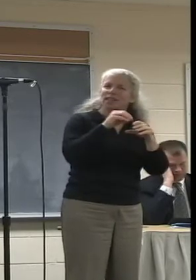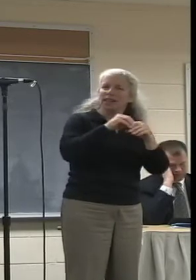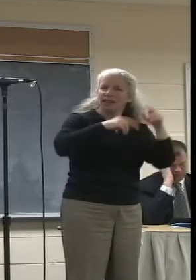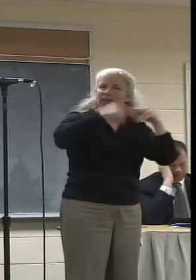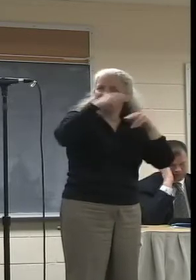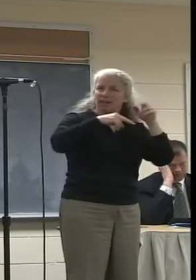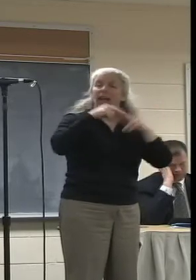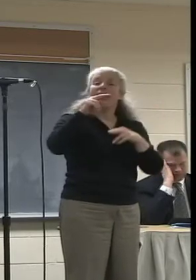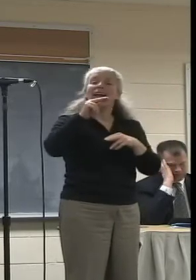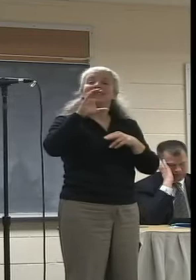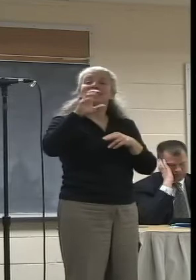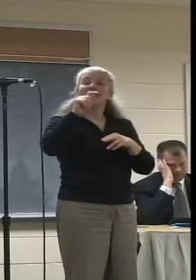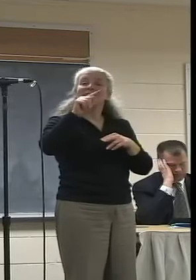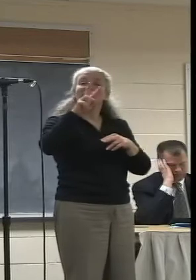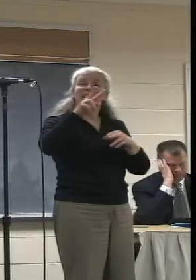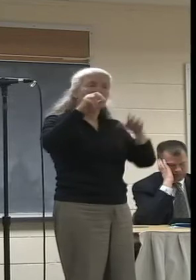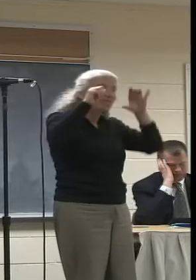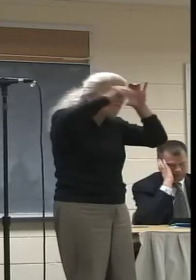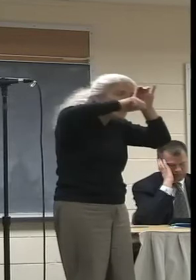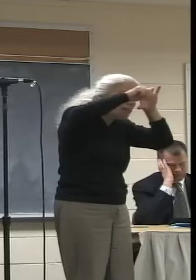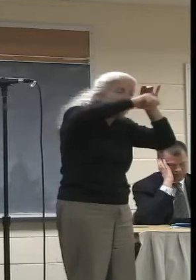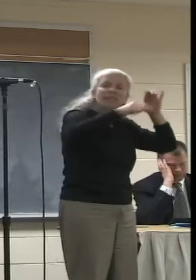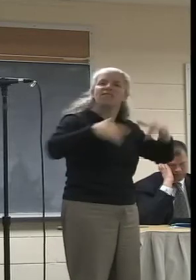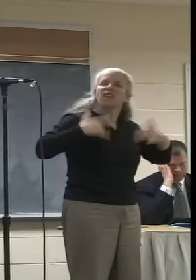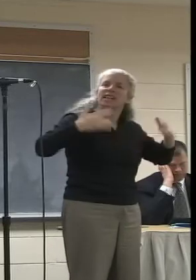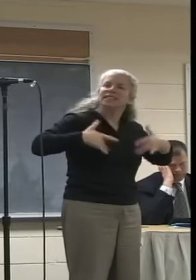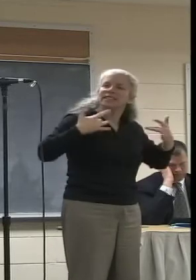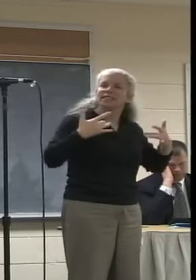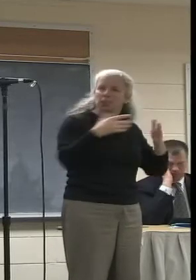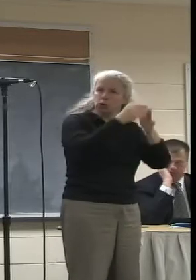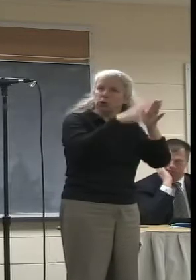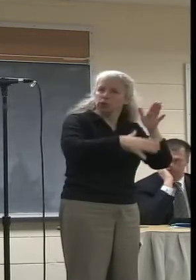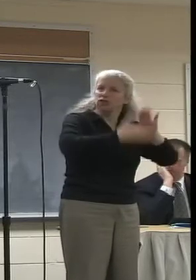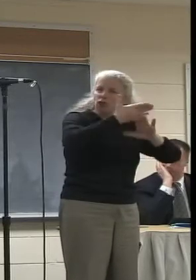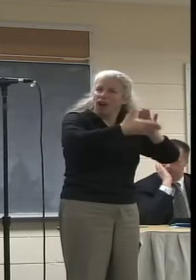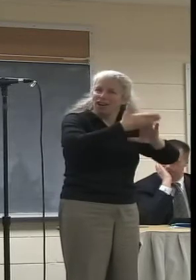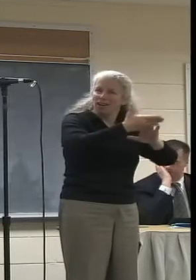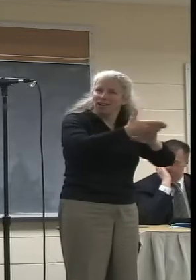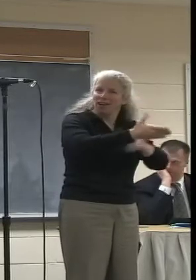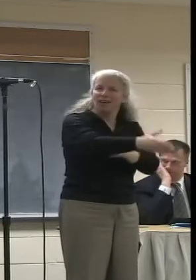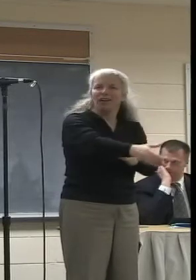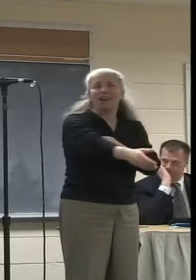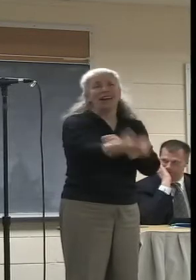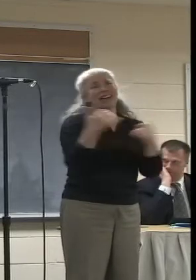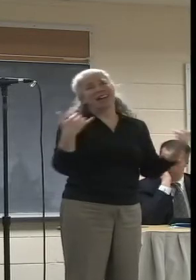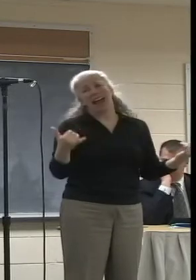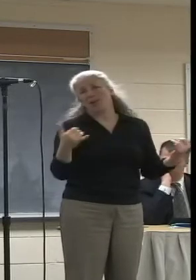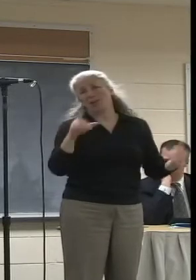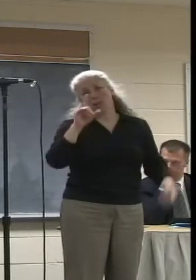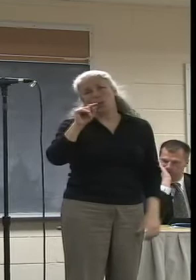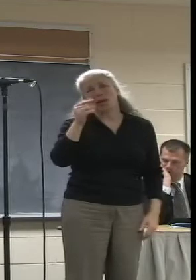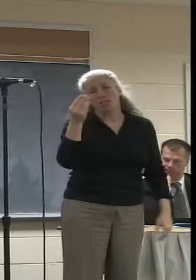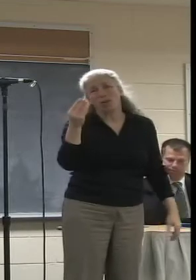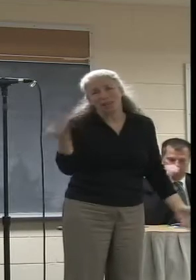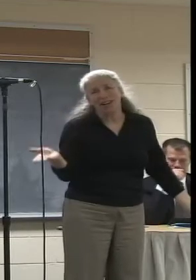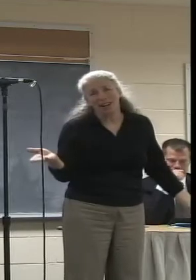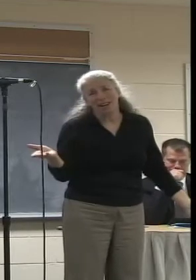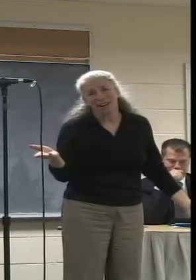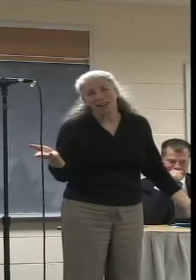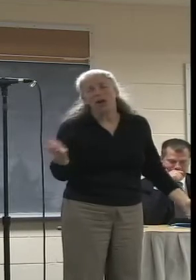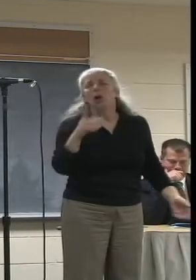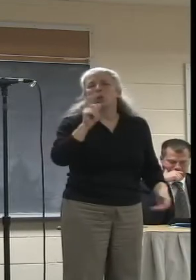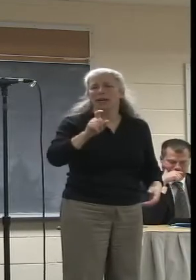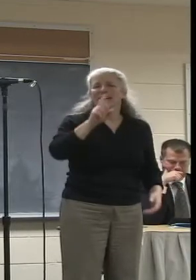available events that students do. And it is the 21st century. Digital and